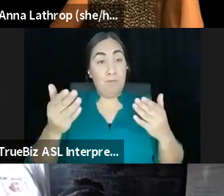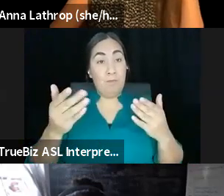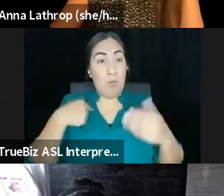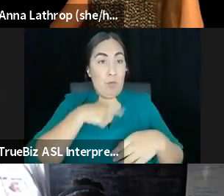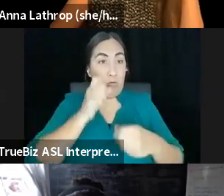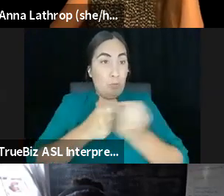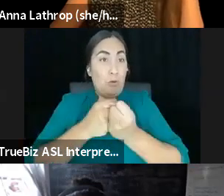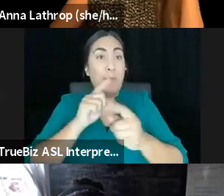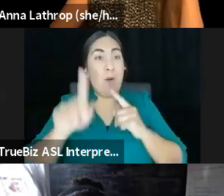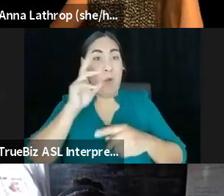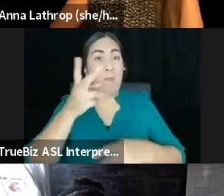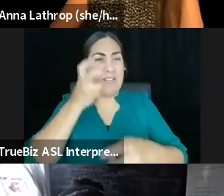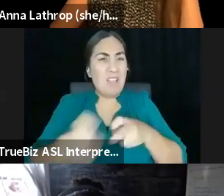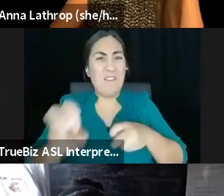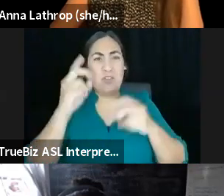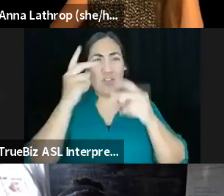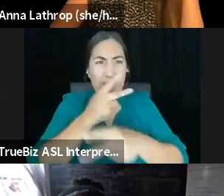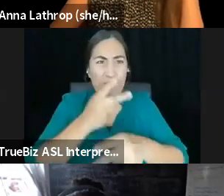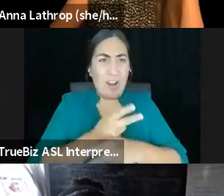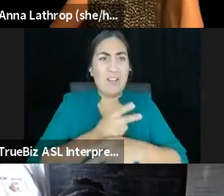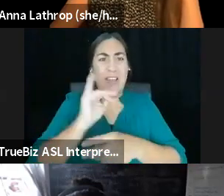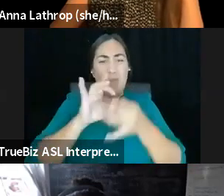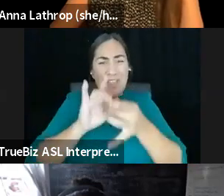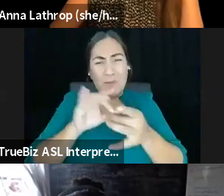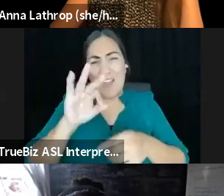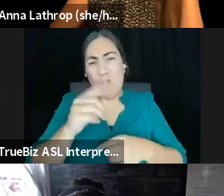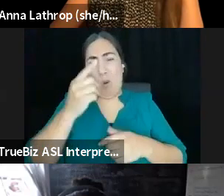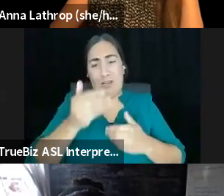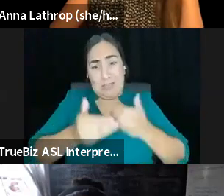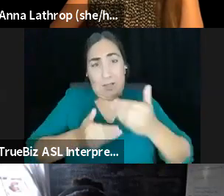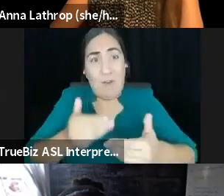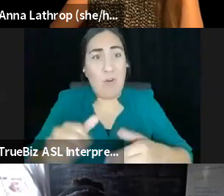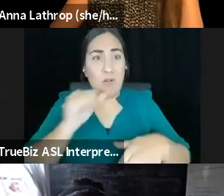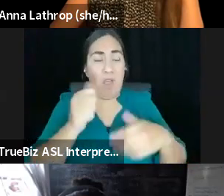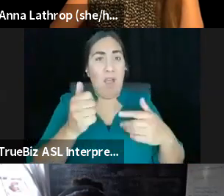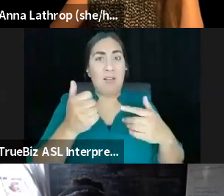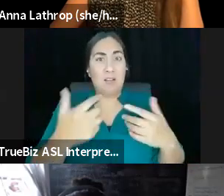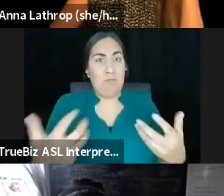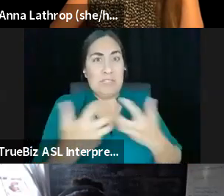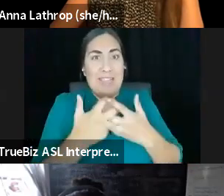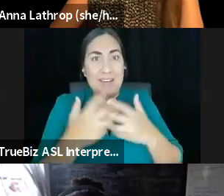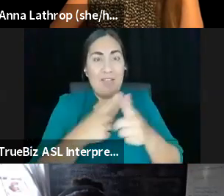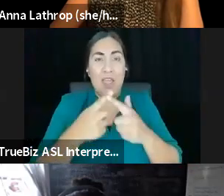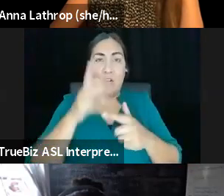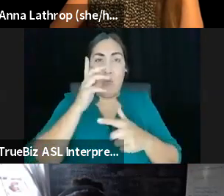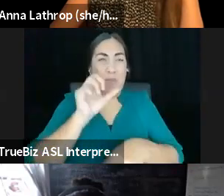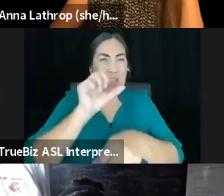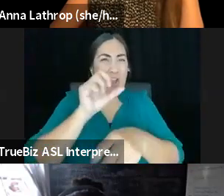if one step further, the values aren't in sync. And then it's just going to be really hard to work together. Because if you're seeing that, huh, and you're paying everyone,